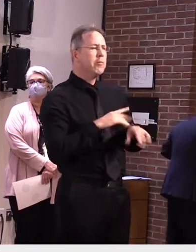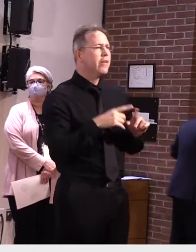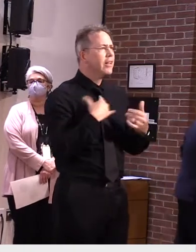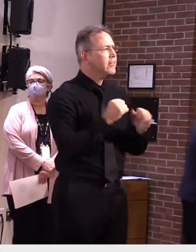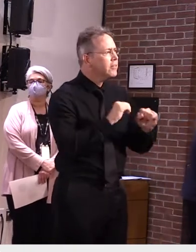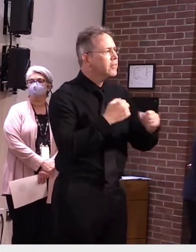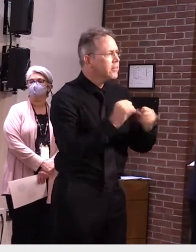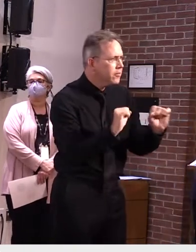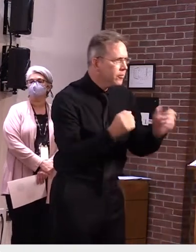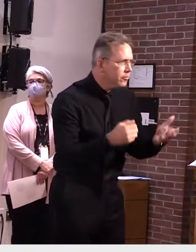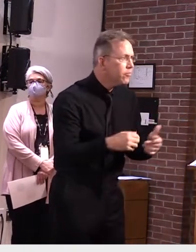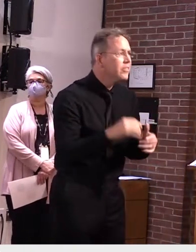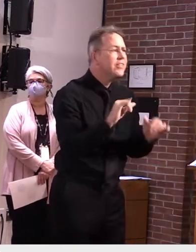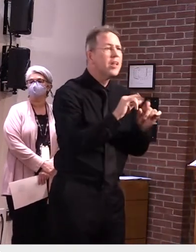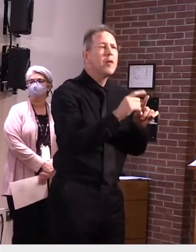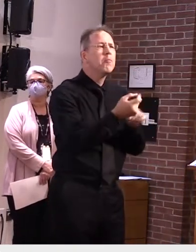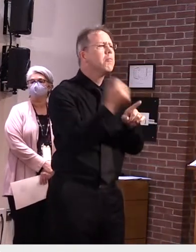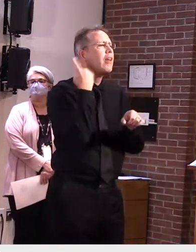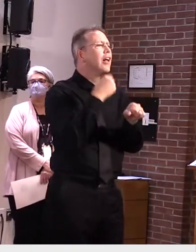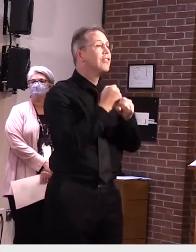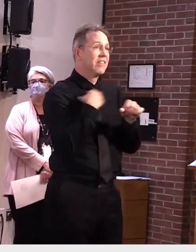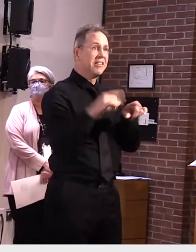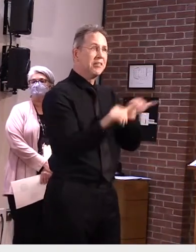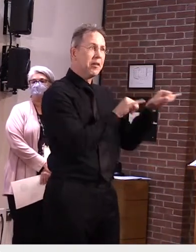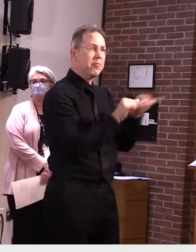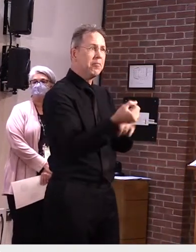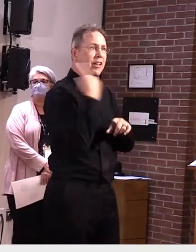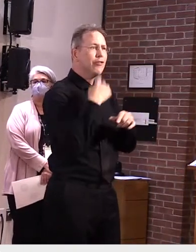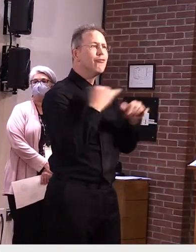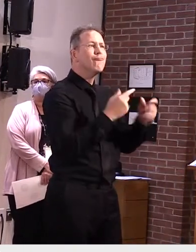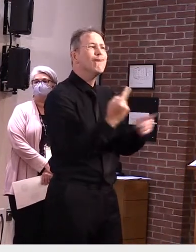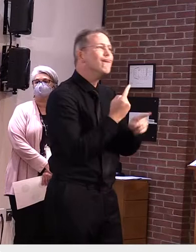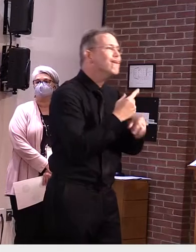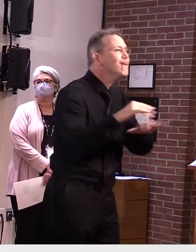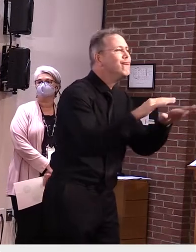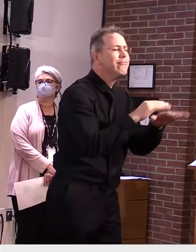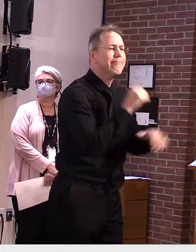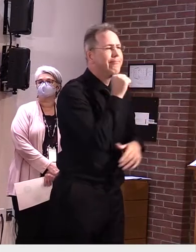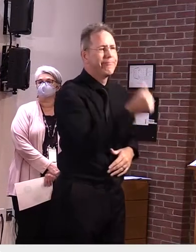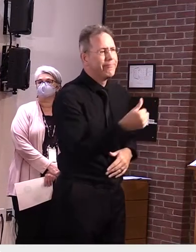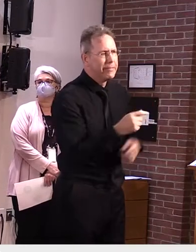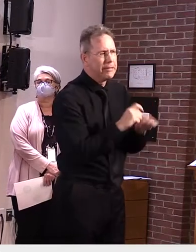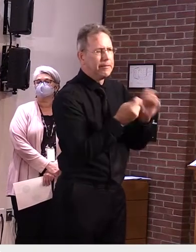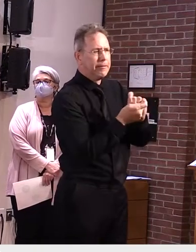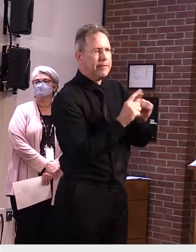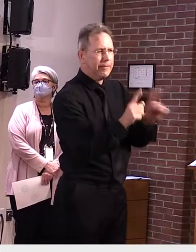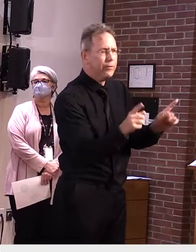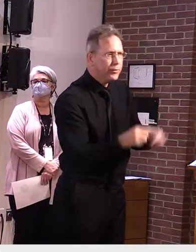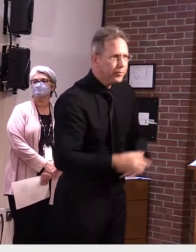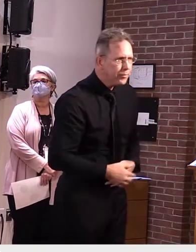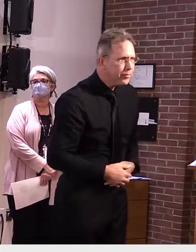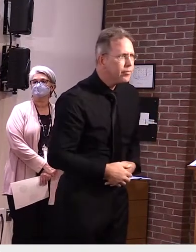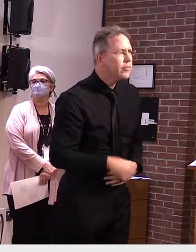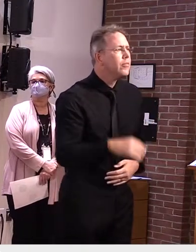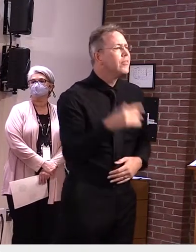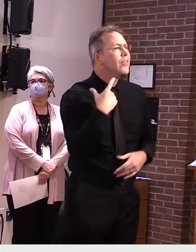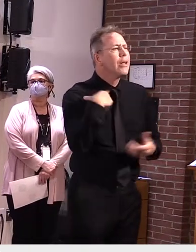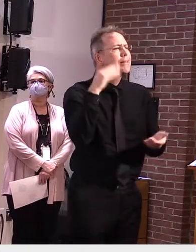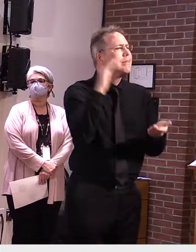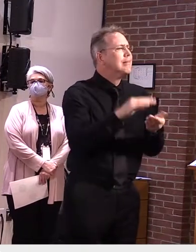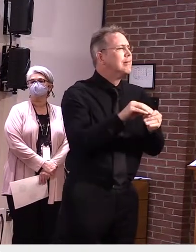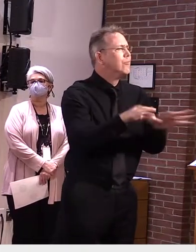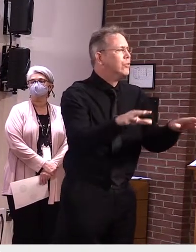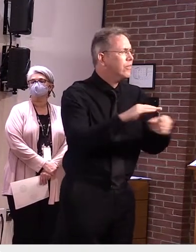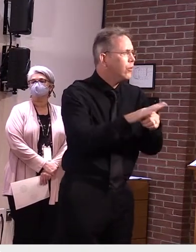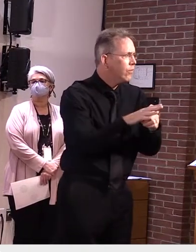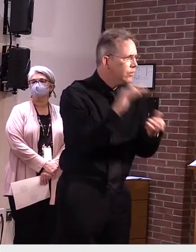and we use common sense to prevent spreading the virus. Believe me, I understand how hard